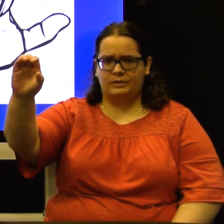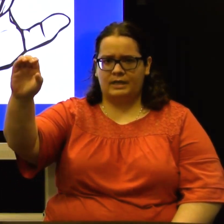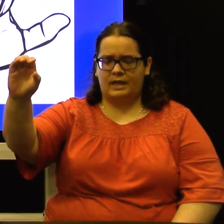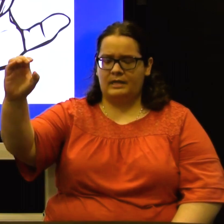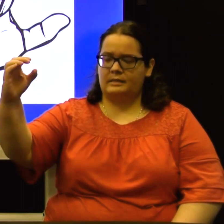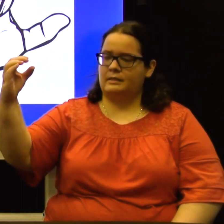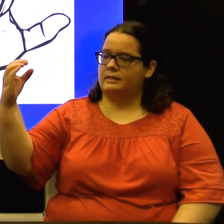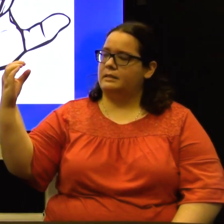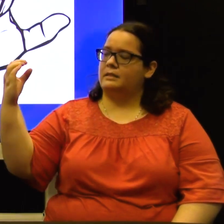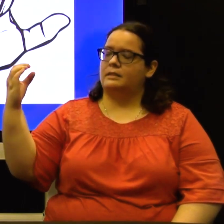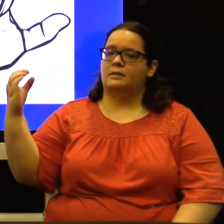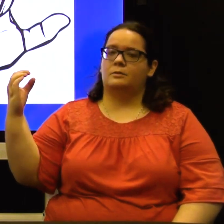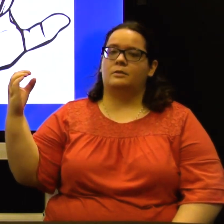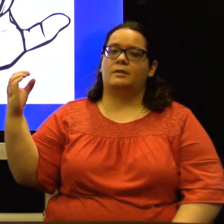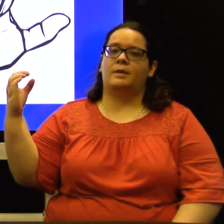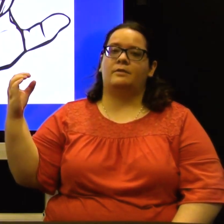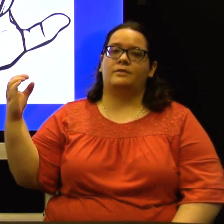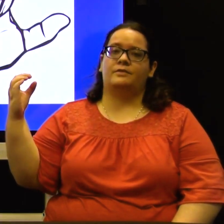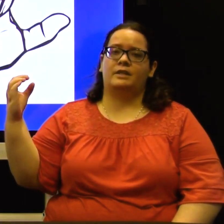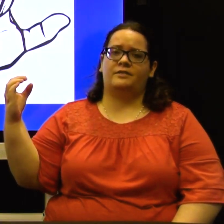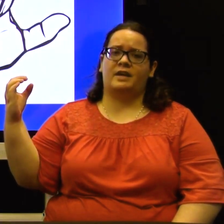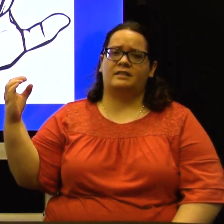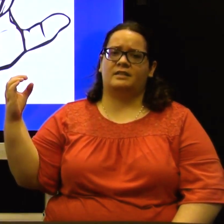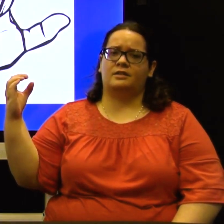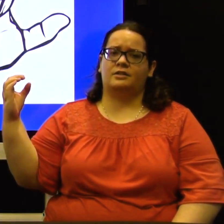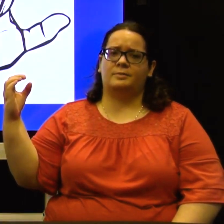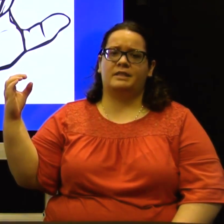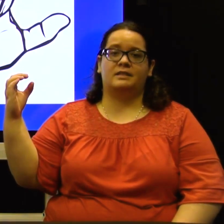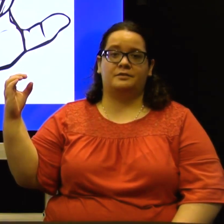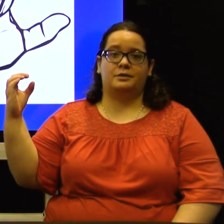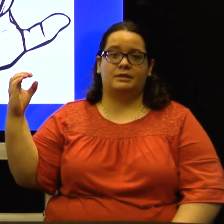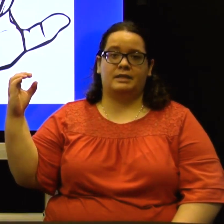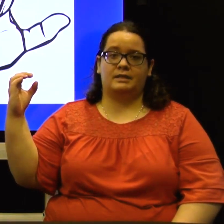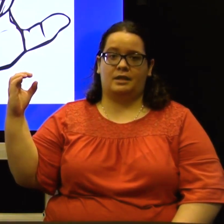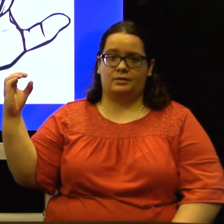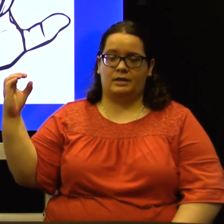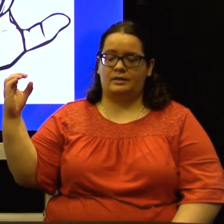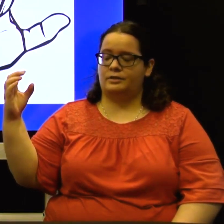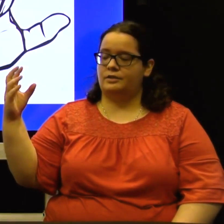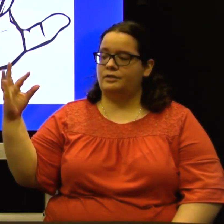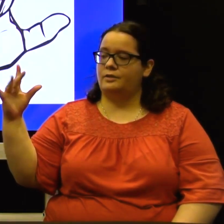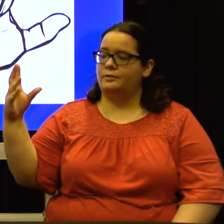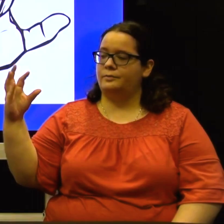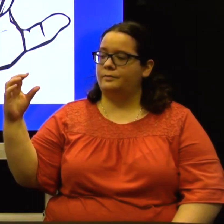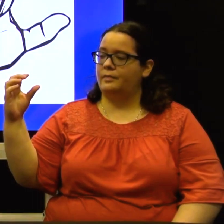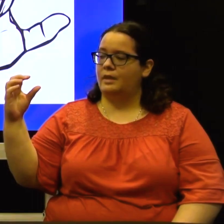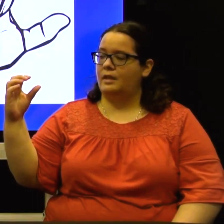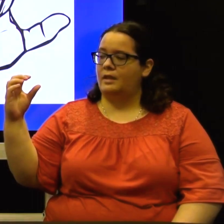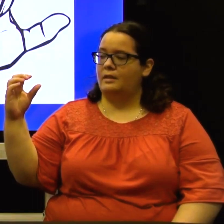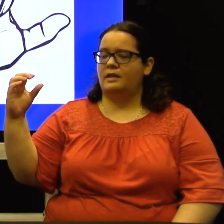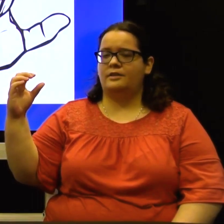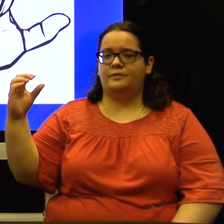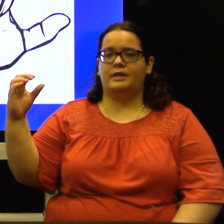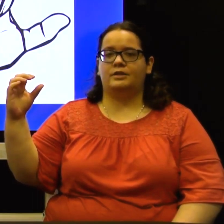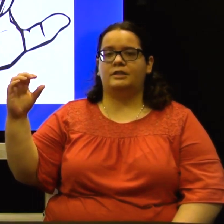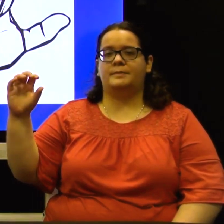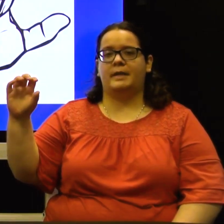tight will get painful very fast and it also makes it difficult to get other letters. So, let your fingers space